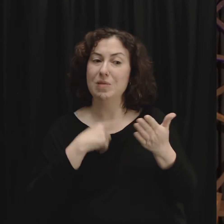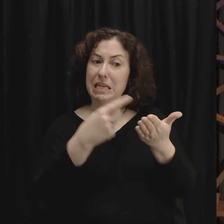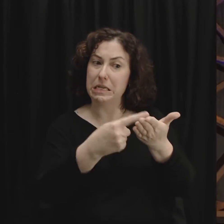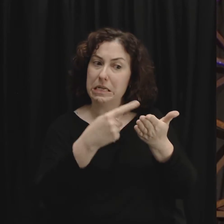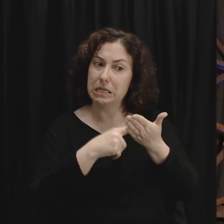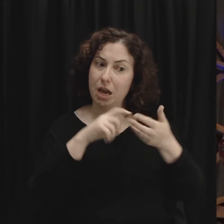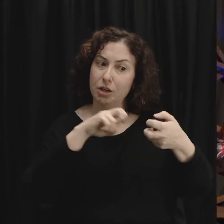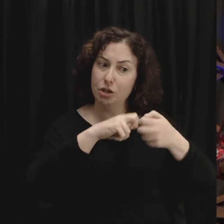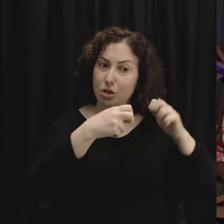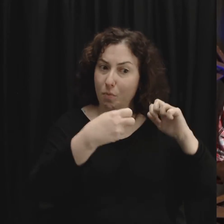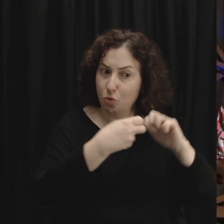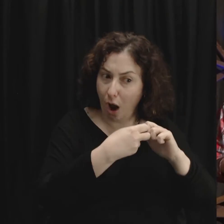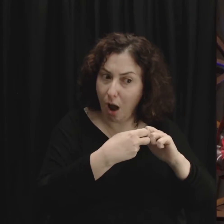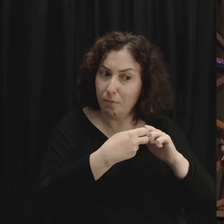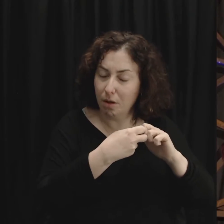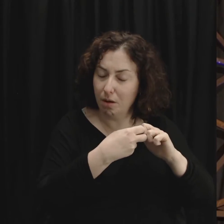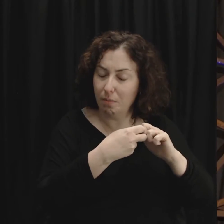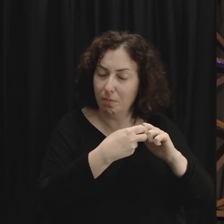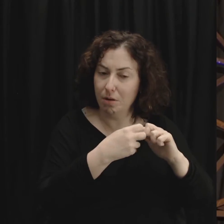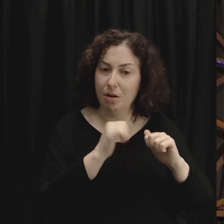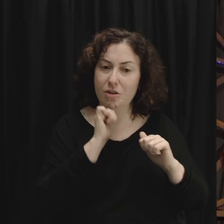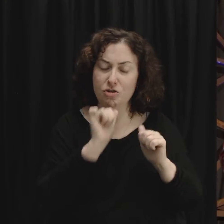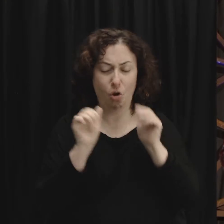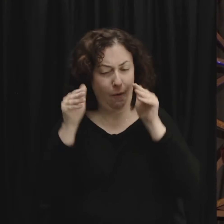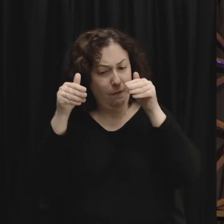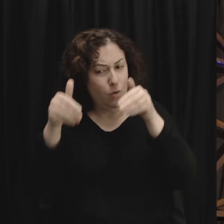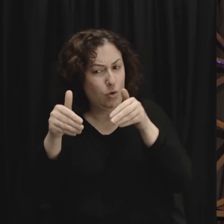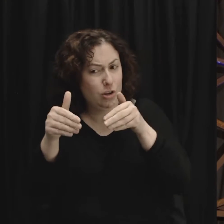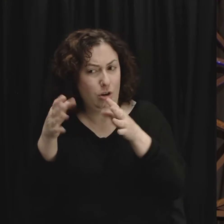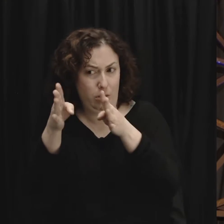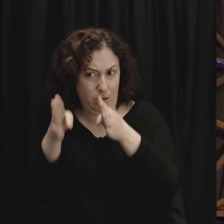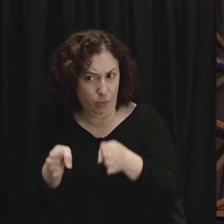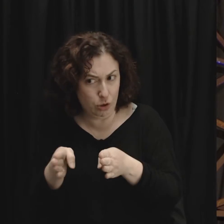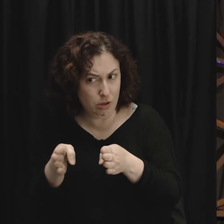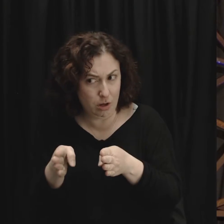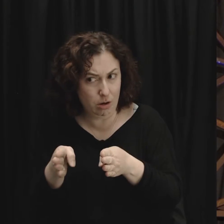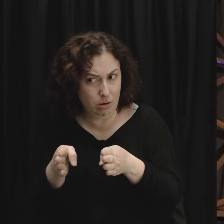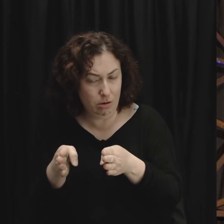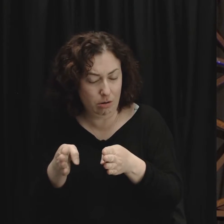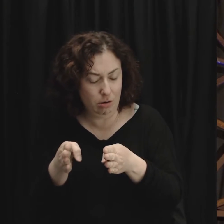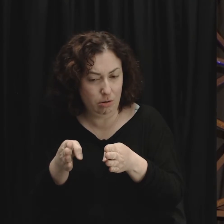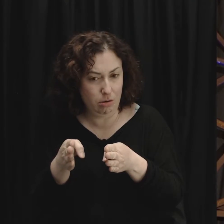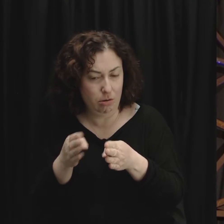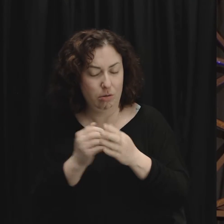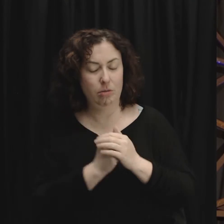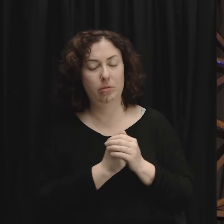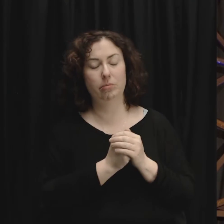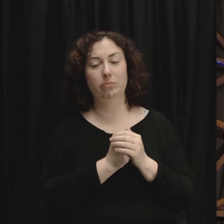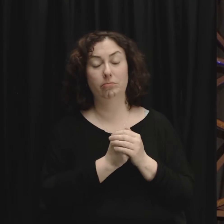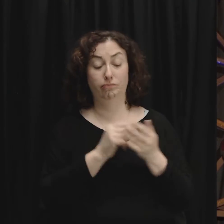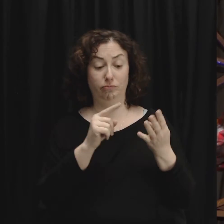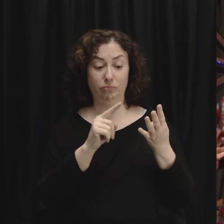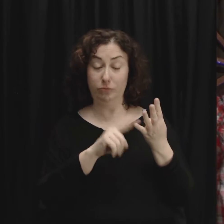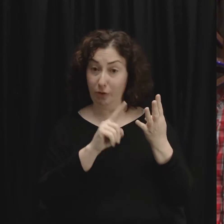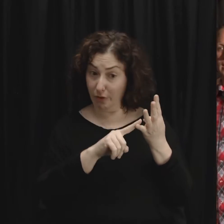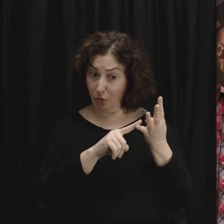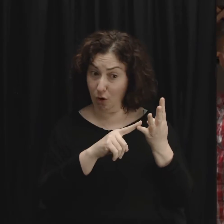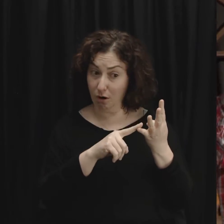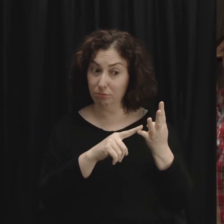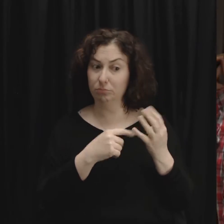how we use our words and sometimes our physical bodies to attack the person instead of the problem. Rule number four is I need to be quick